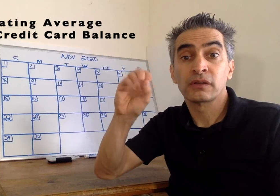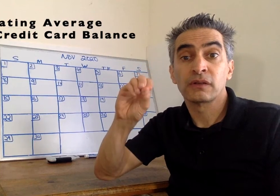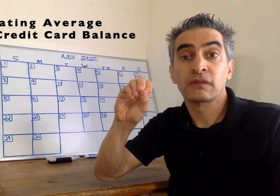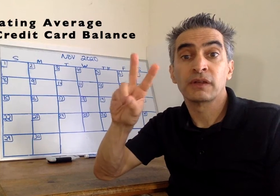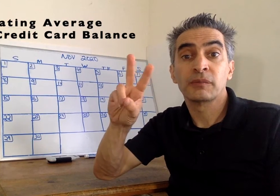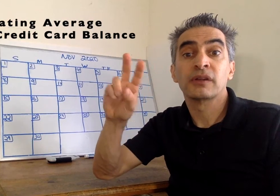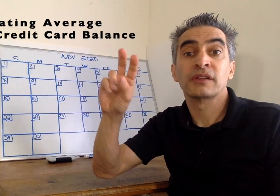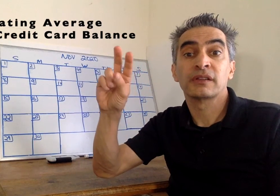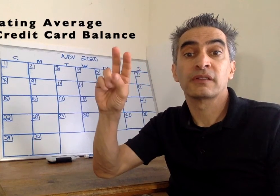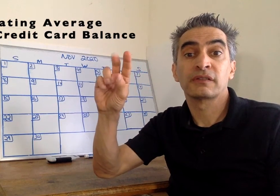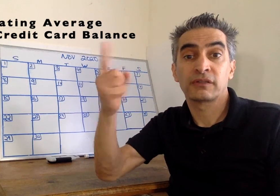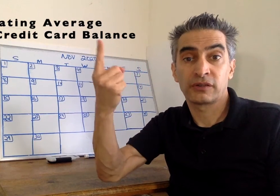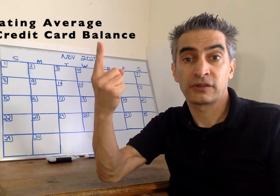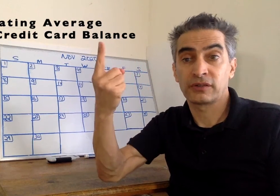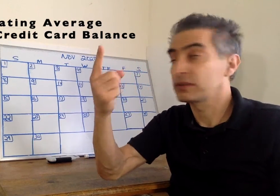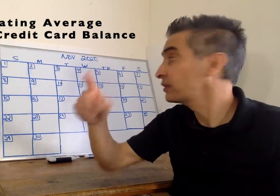Suppose it's November 1st.